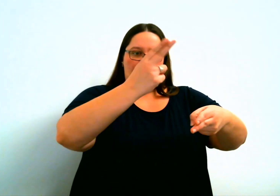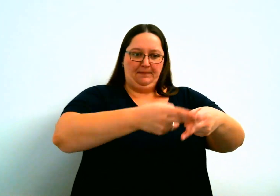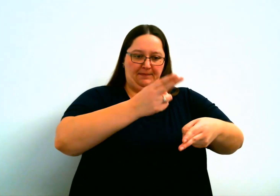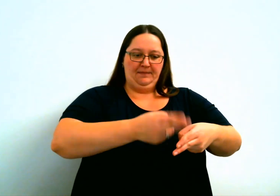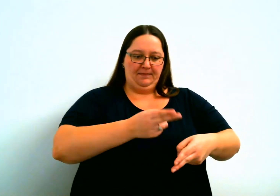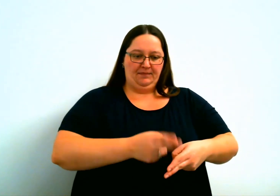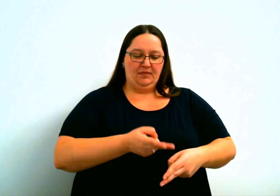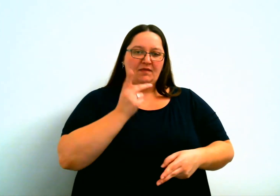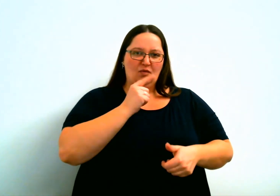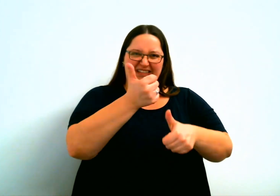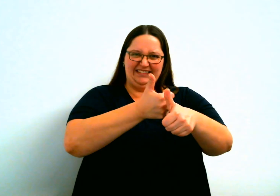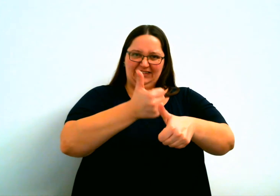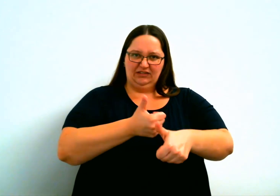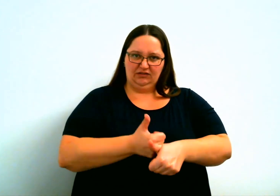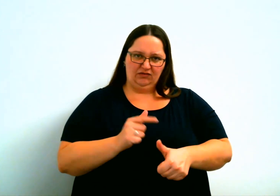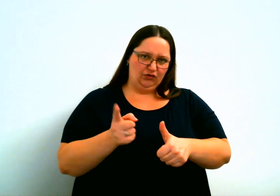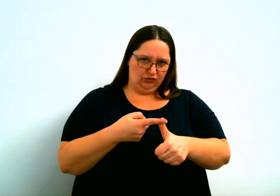and they named each of them.